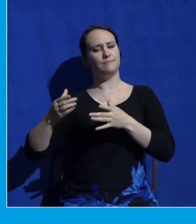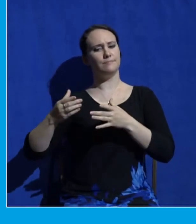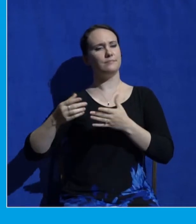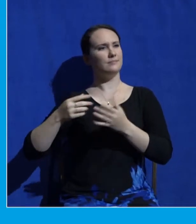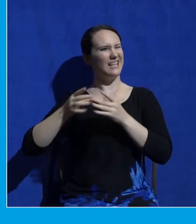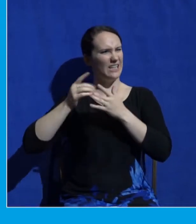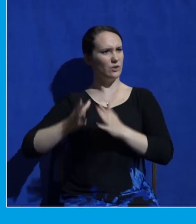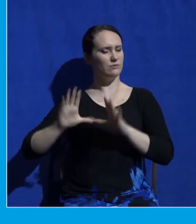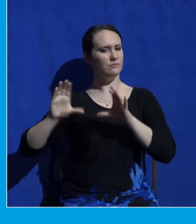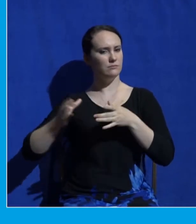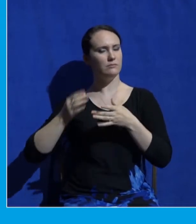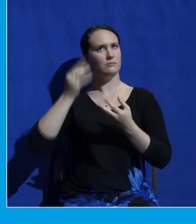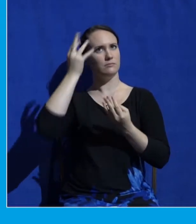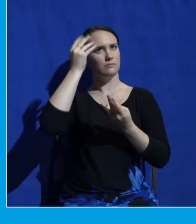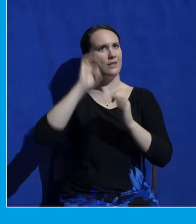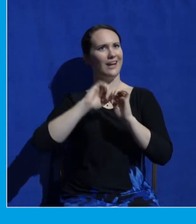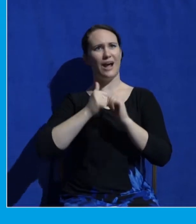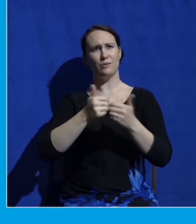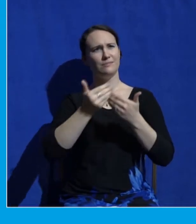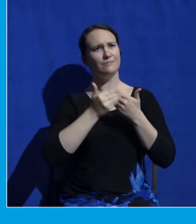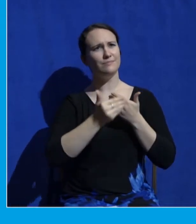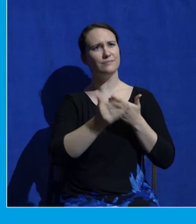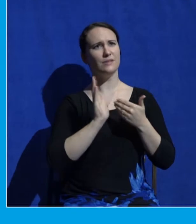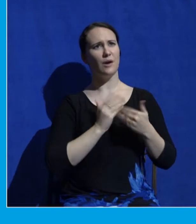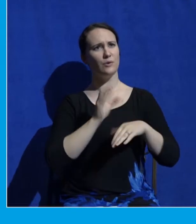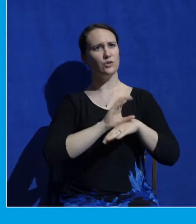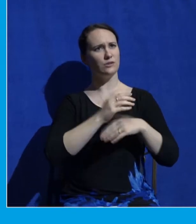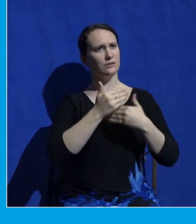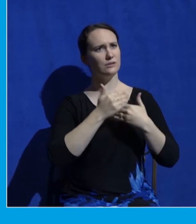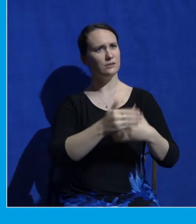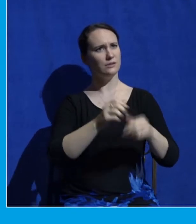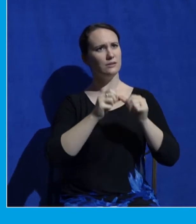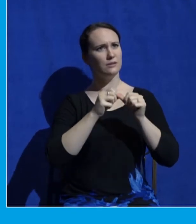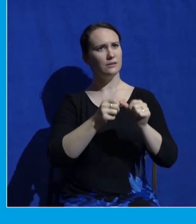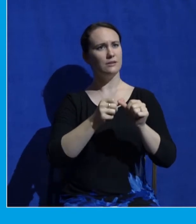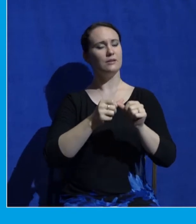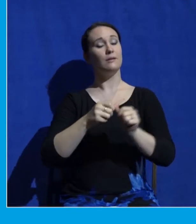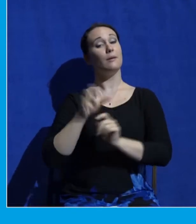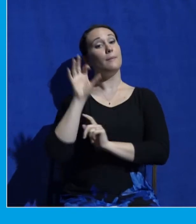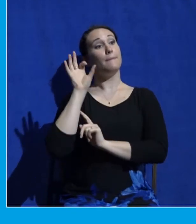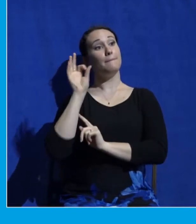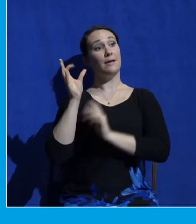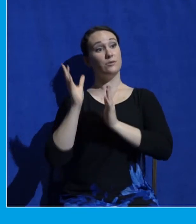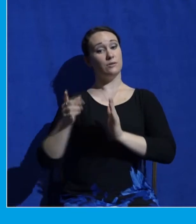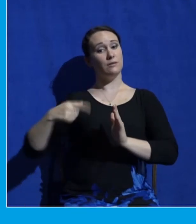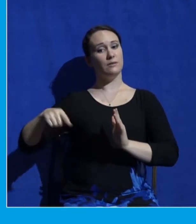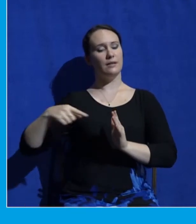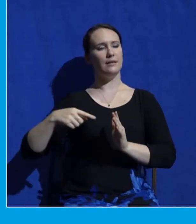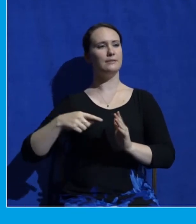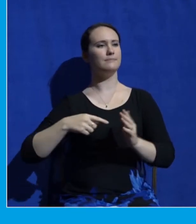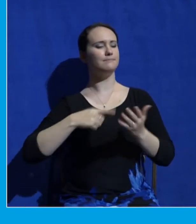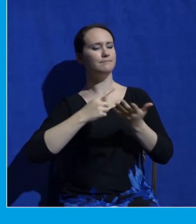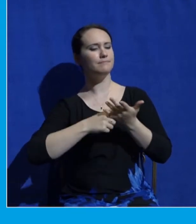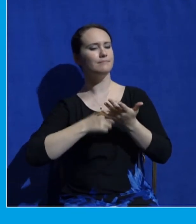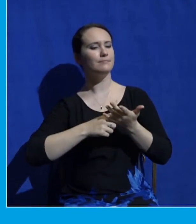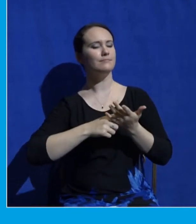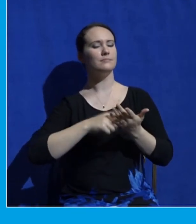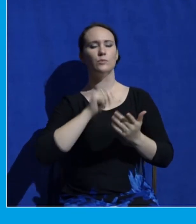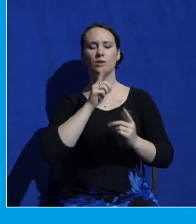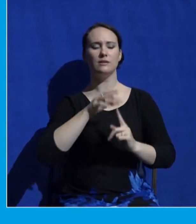in our church. And we, as our pastors, we're thinking about significant moments in our lives where we sometimes wonder, God, what are